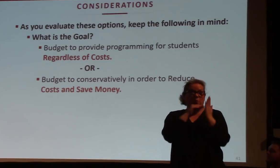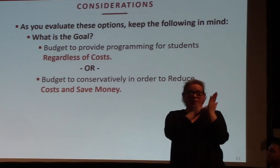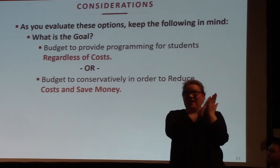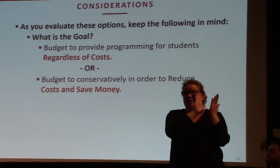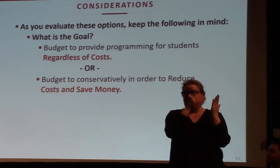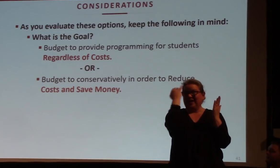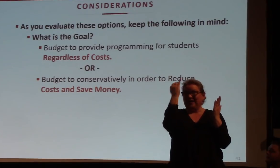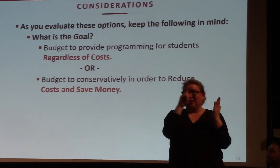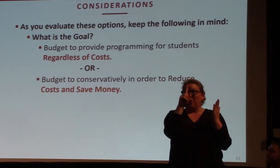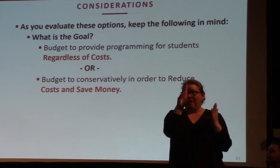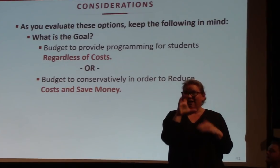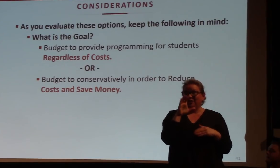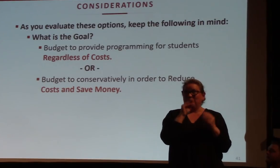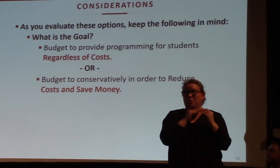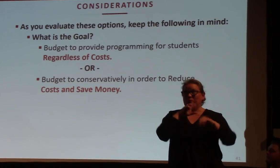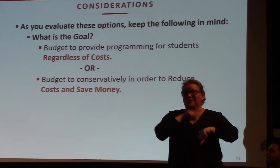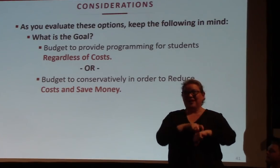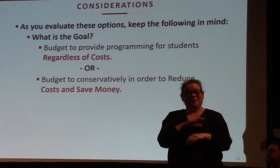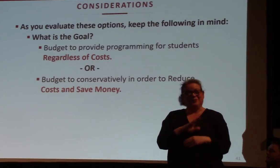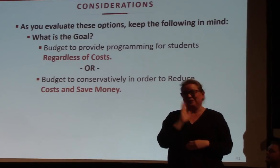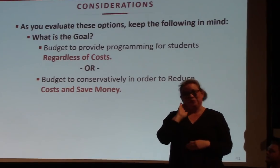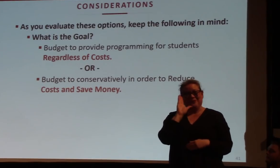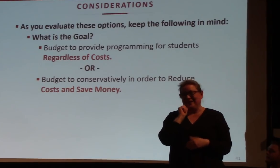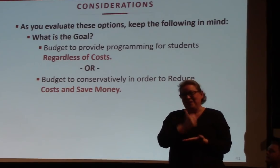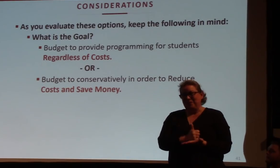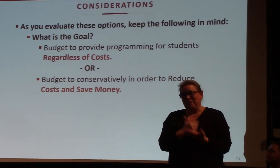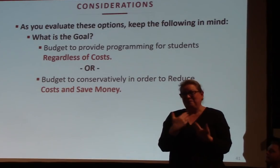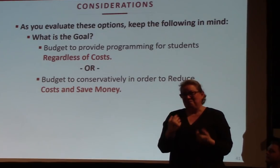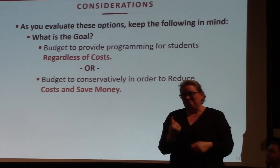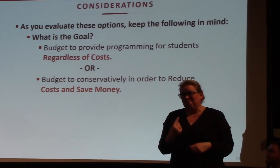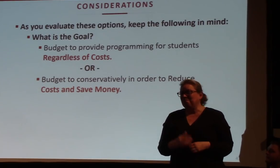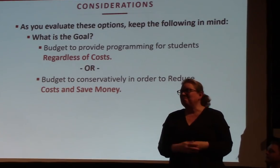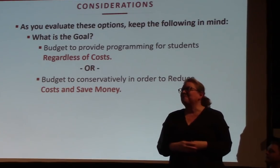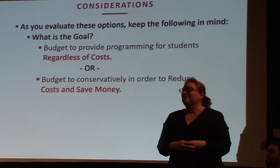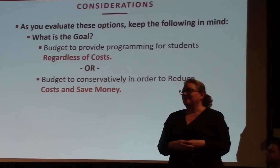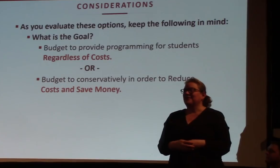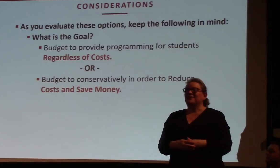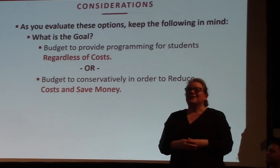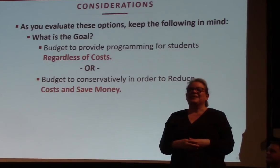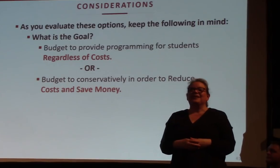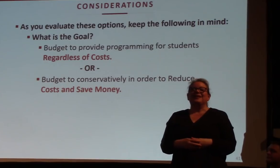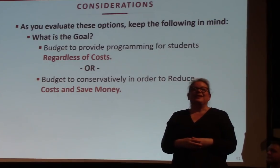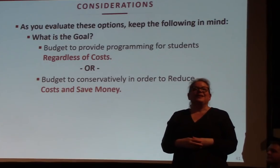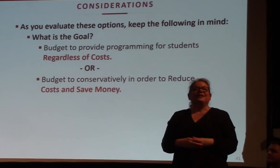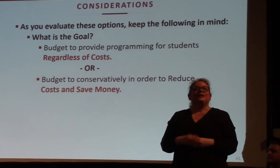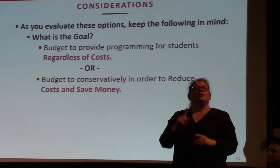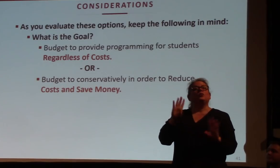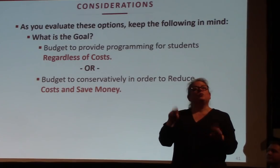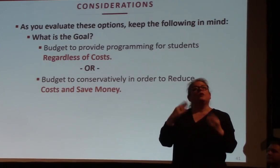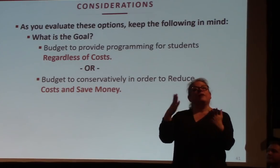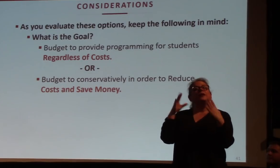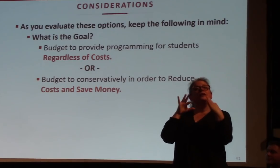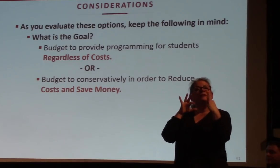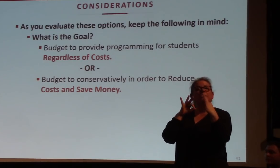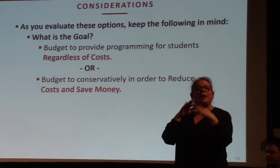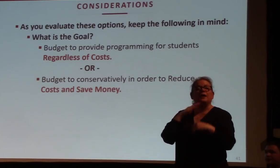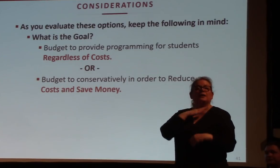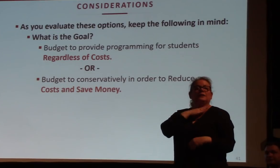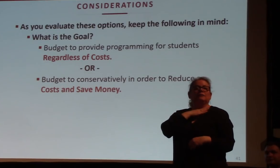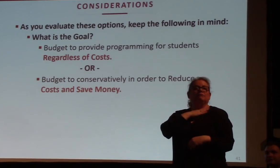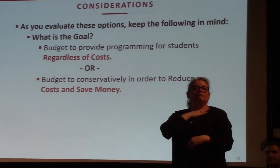Just some other considerations as we're going through this. And I want to kind of echo what Dr. Dupree said. As you're providing feedback, kind of think about this